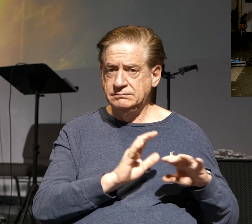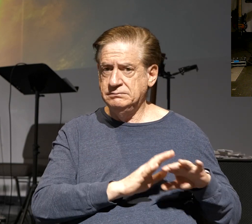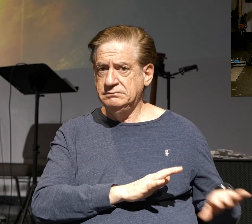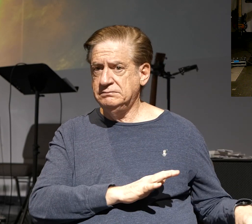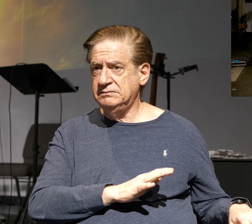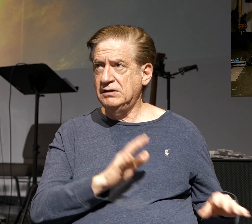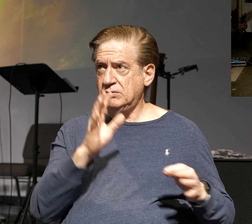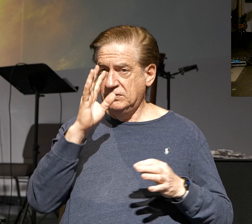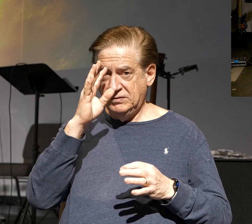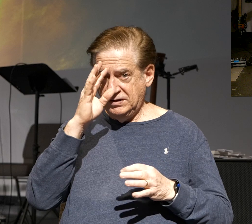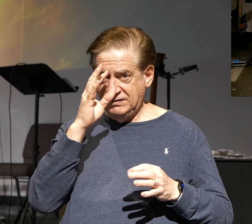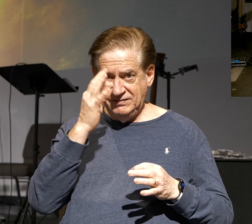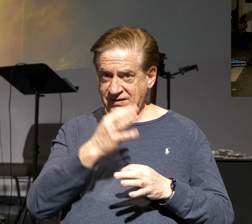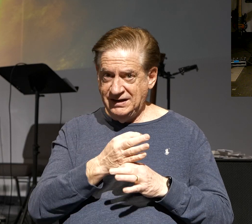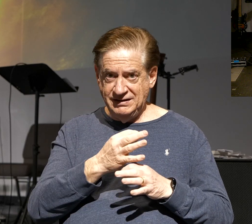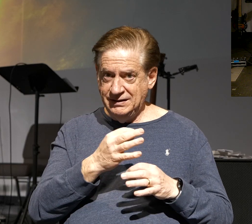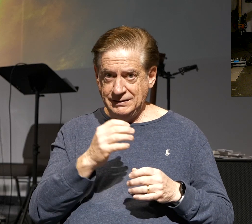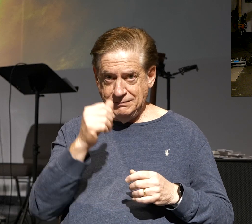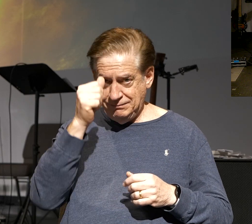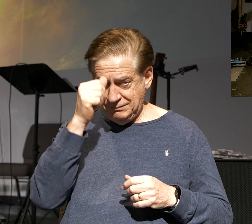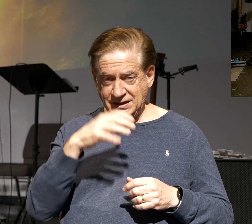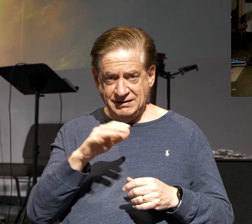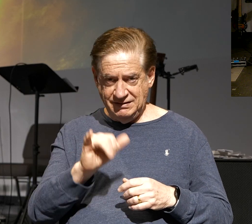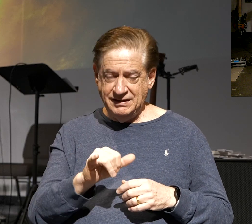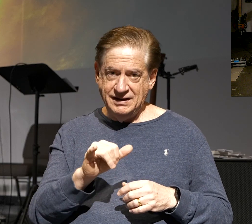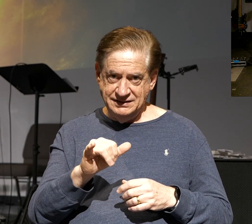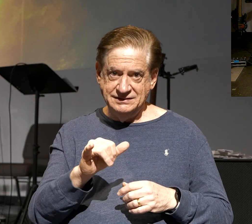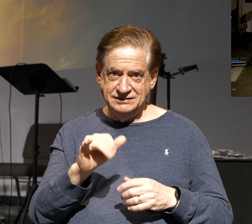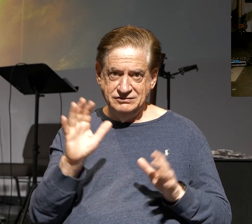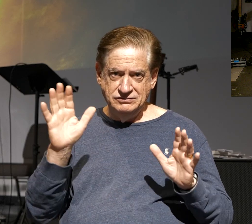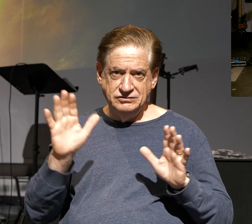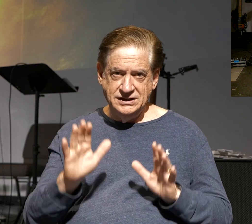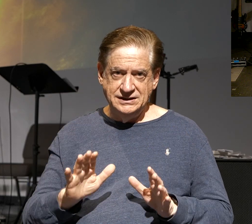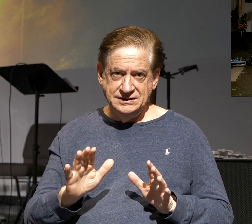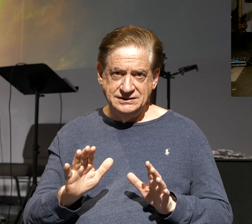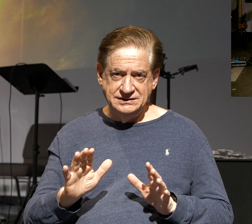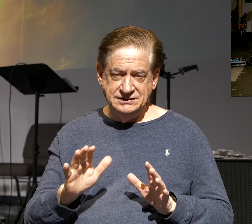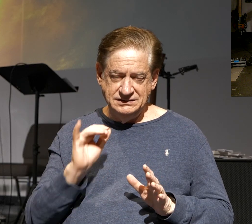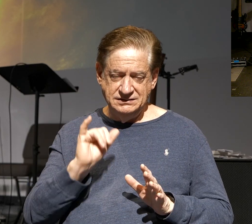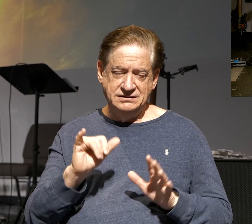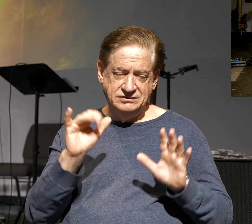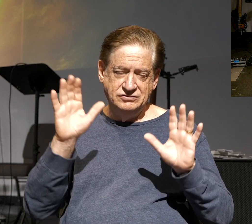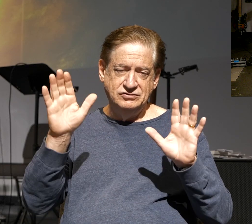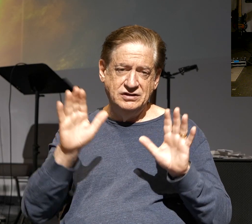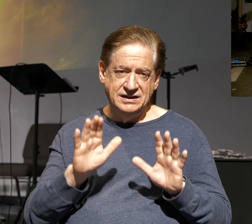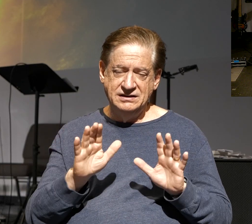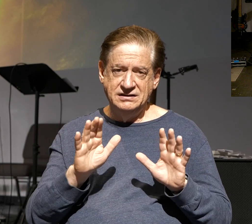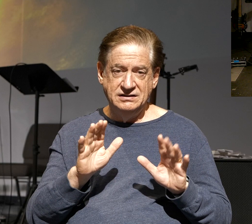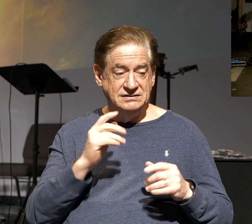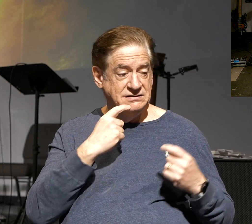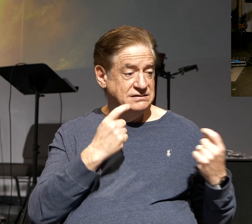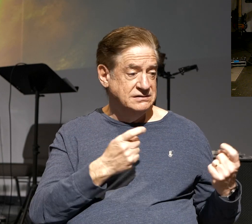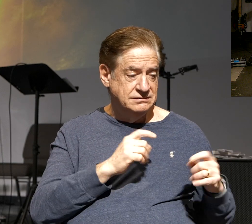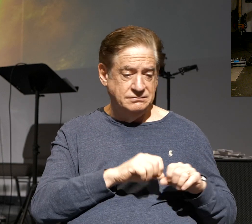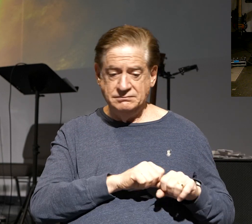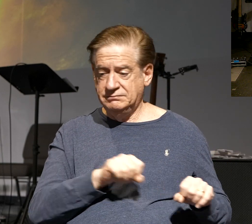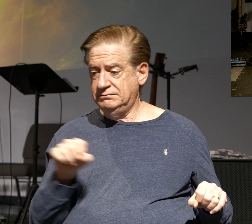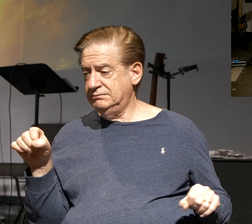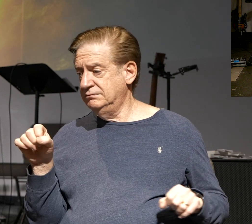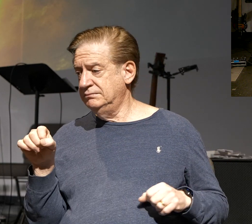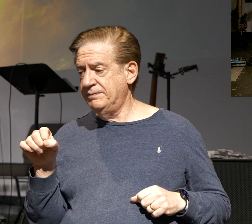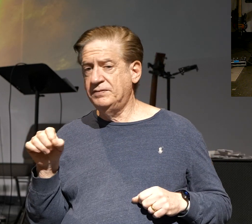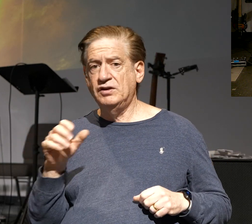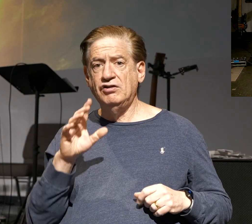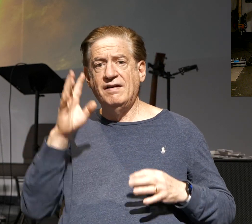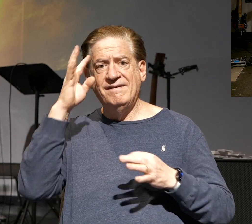faith in men. He said, bingo, that's greatness. That's greatness. Turning from sin, put your faith